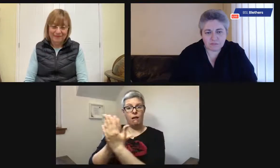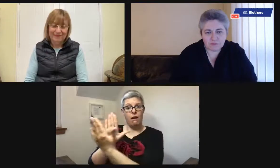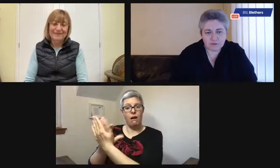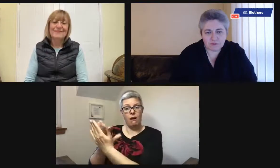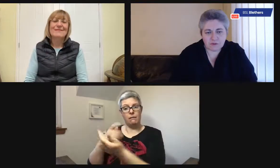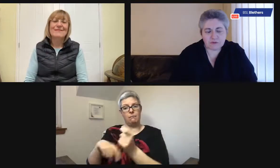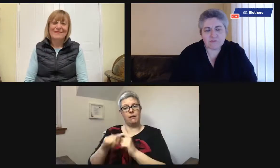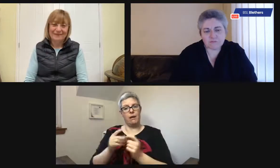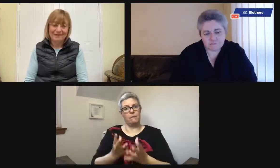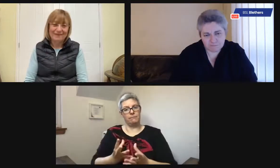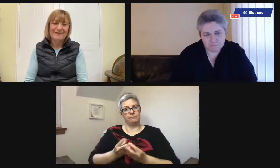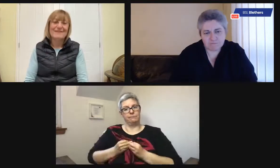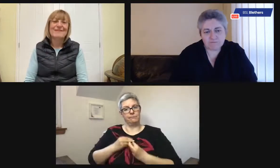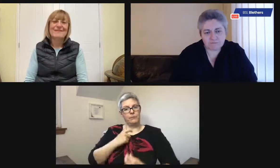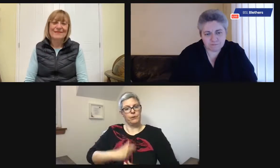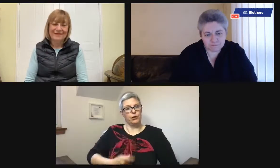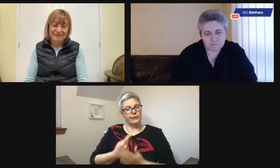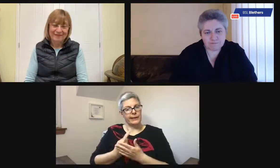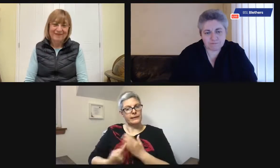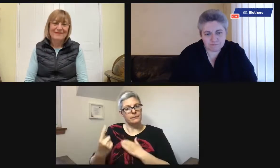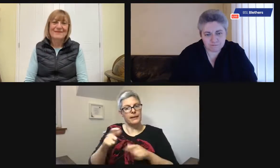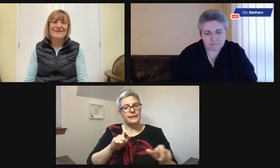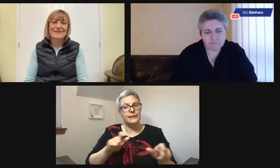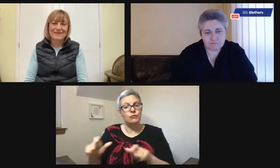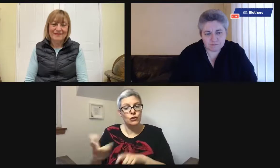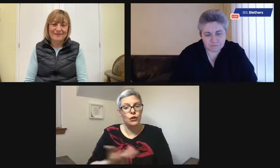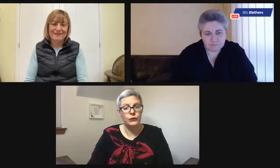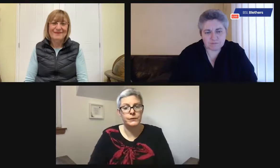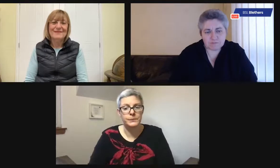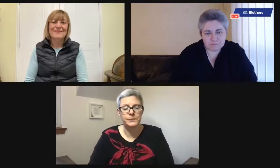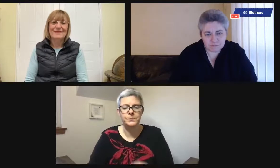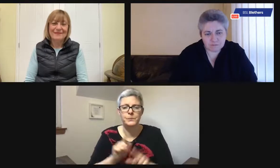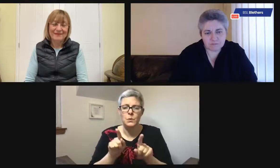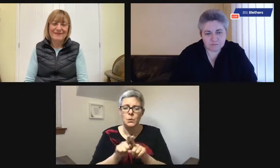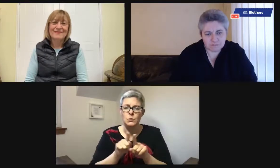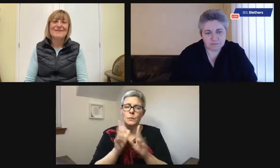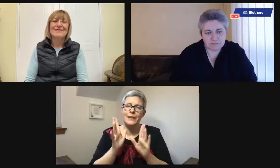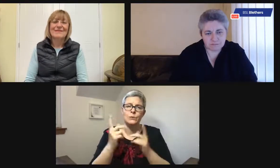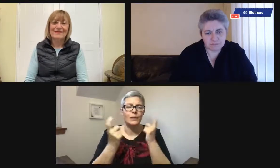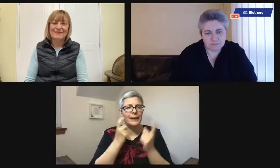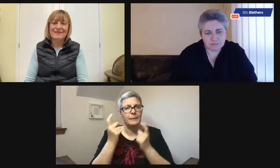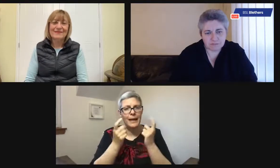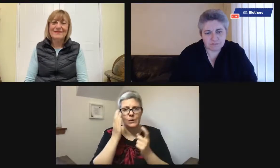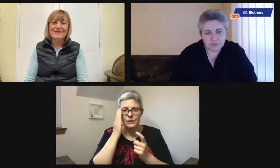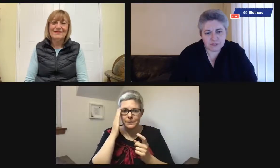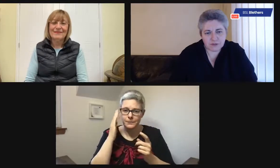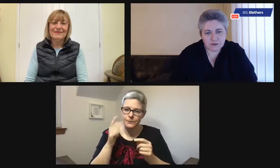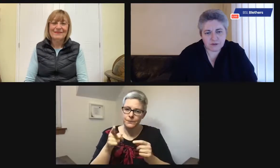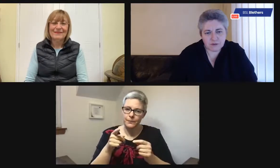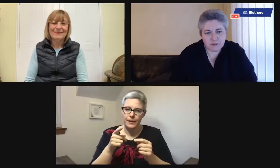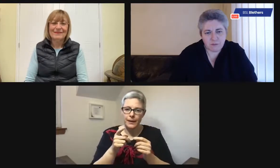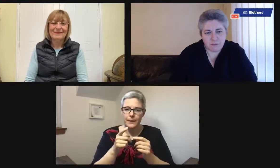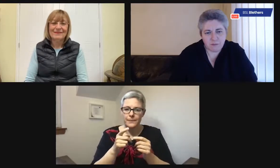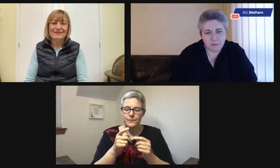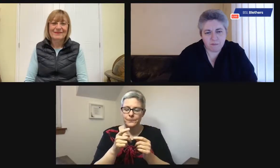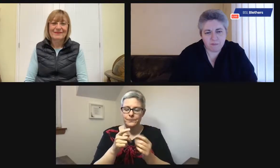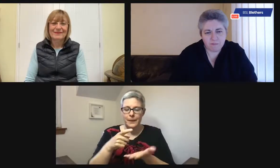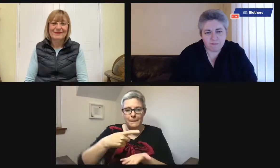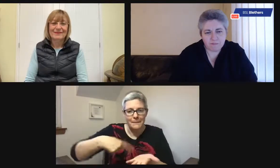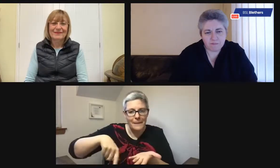and stick them on the outside of your cupboard. So that helps with independence and continuing independence. And you